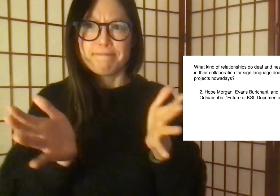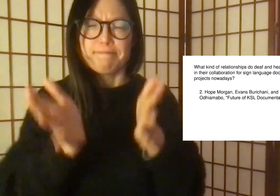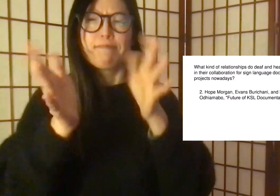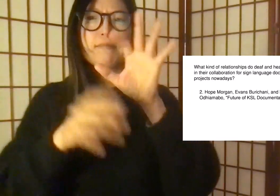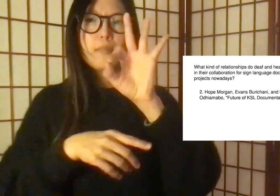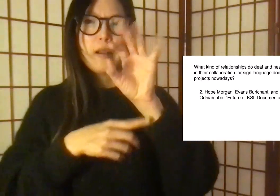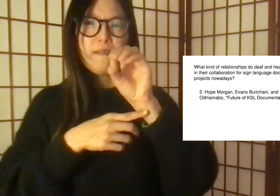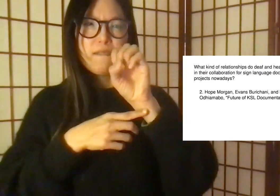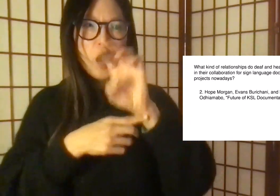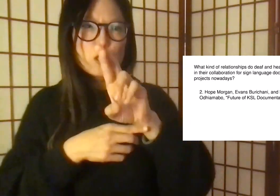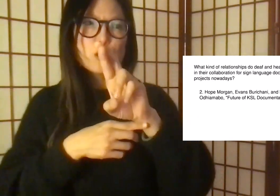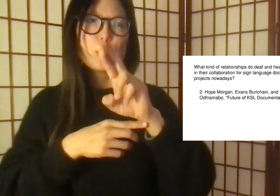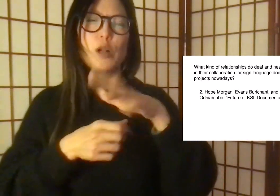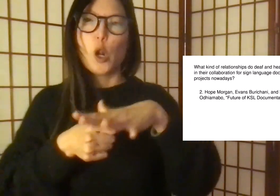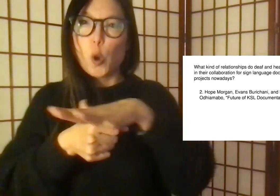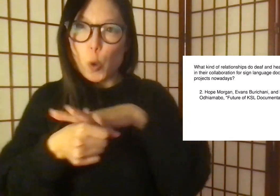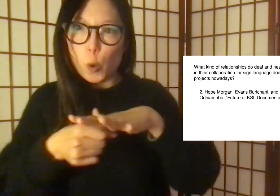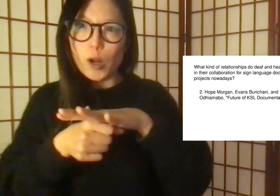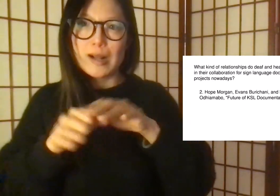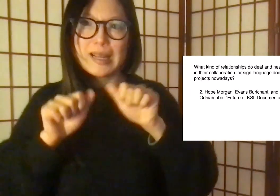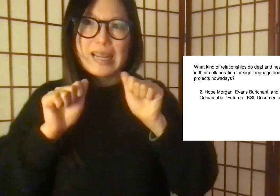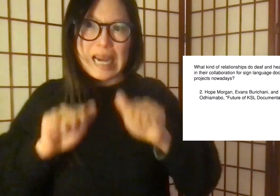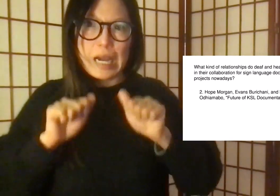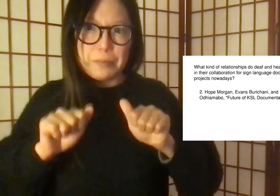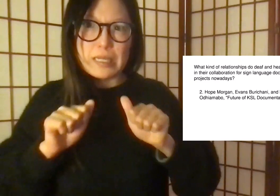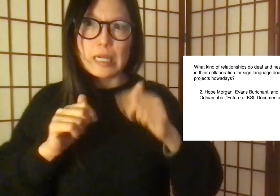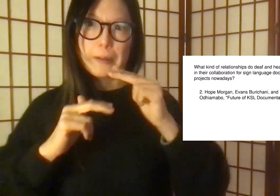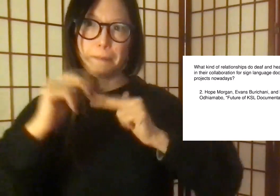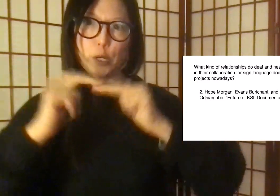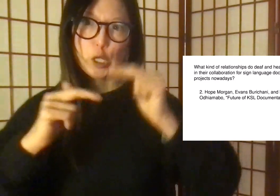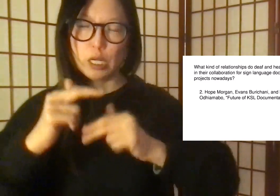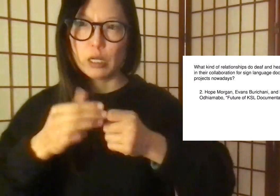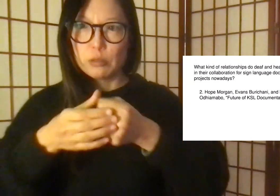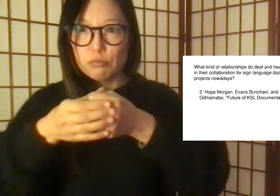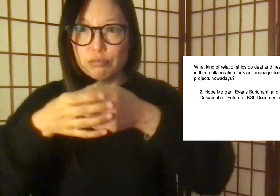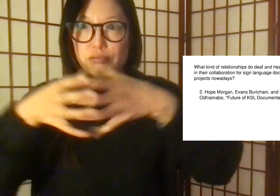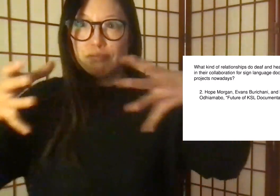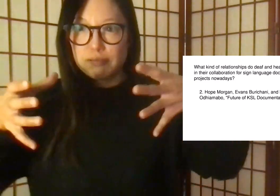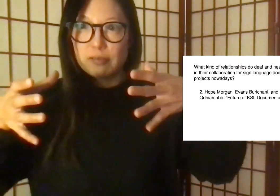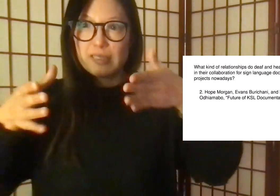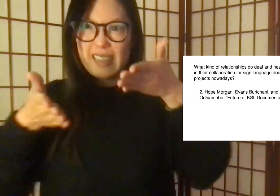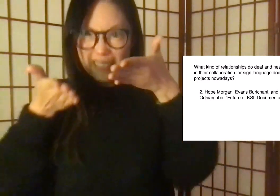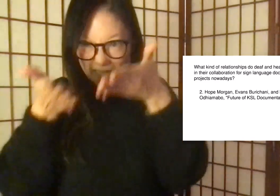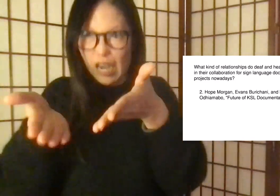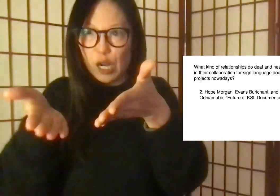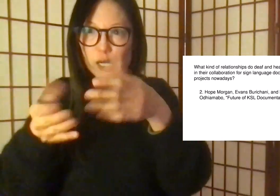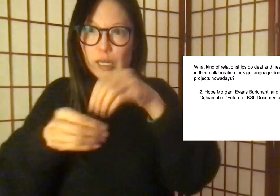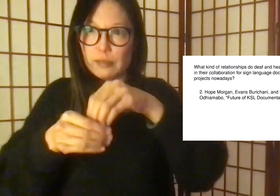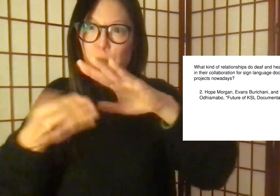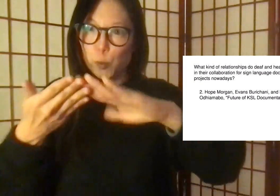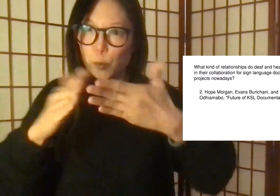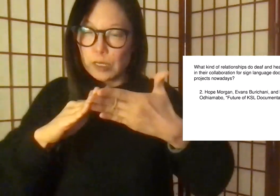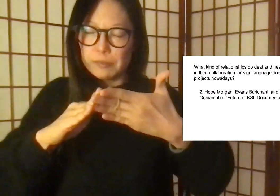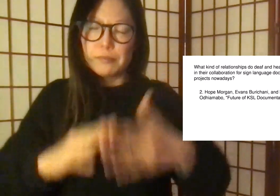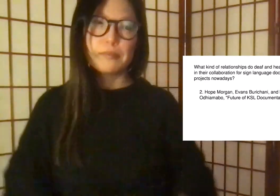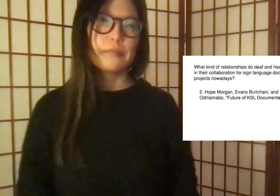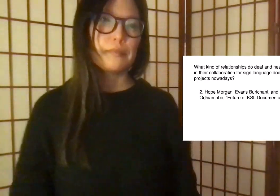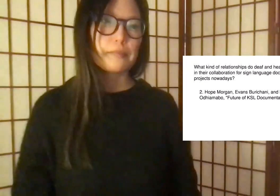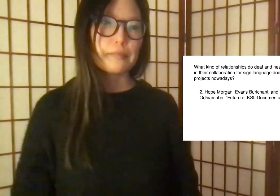And, more crucially, to foster local capacity building and expanding within